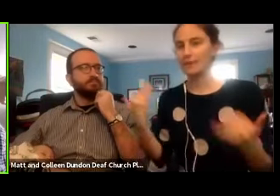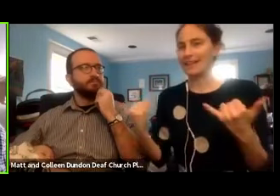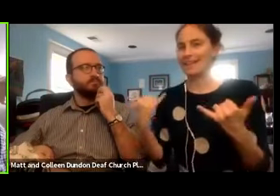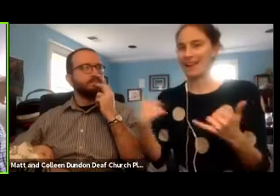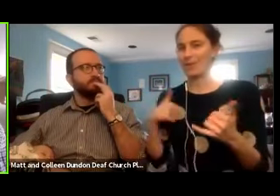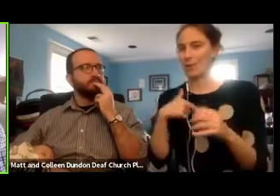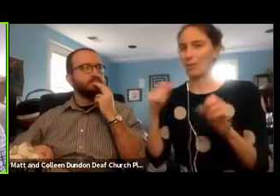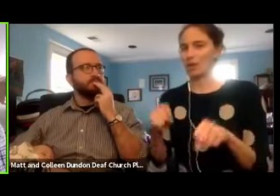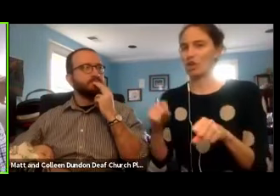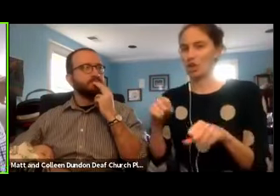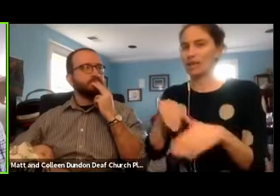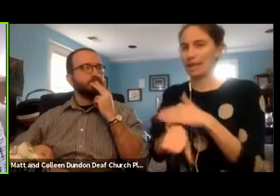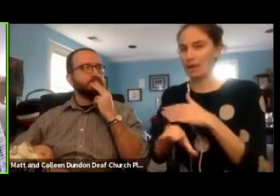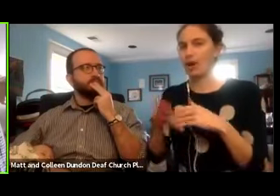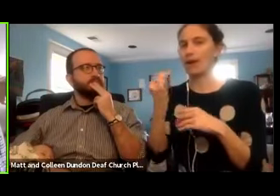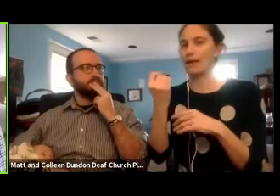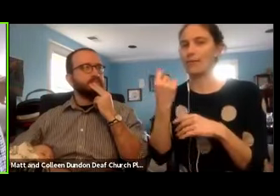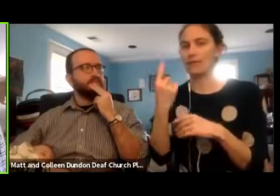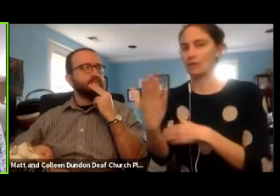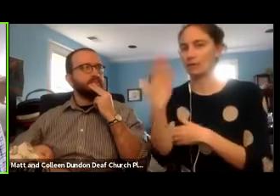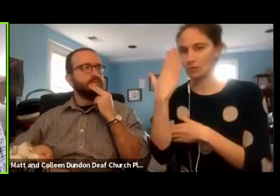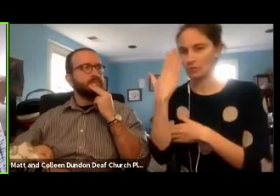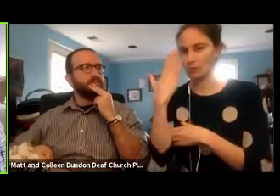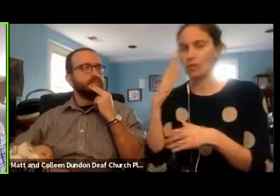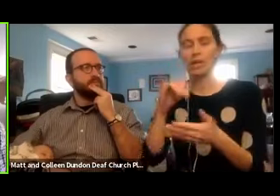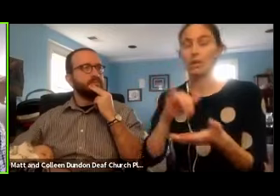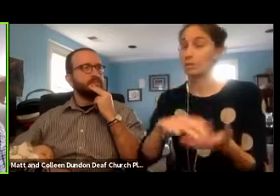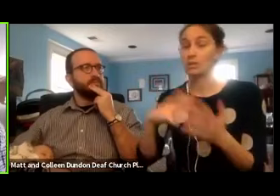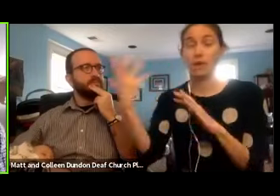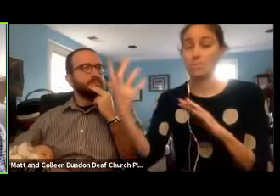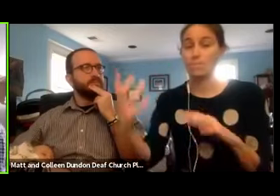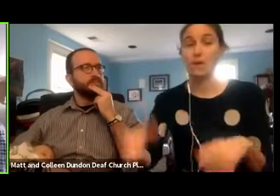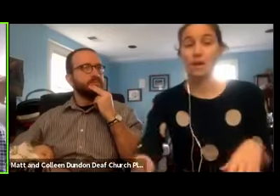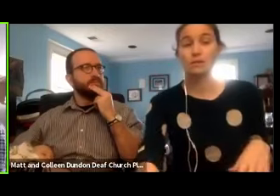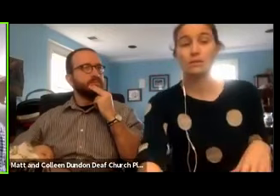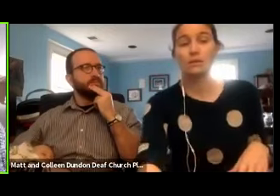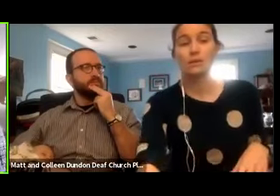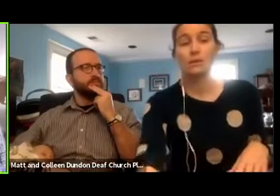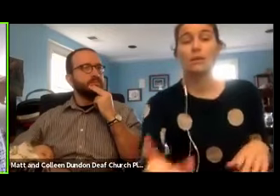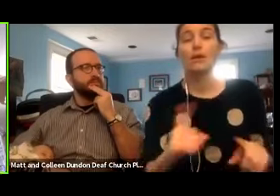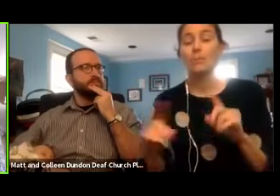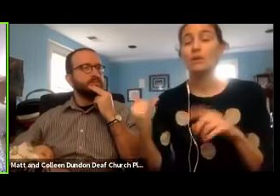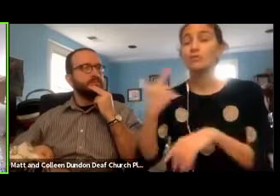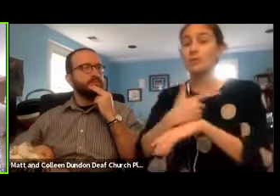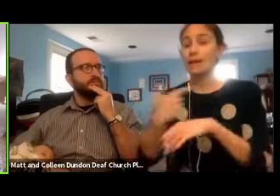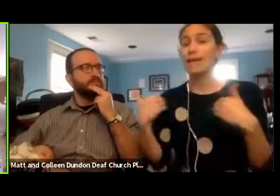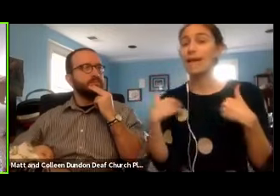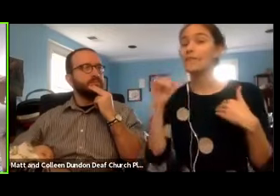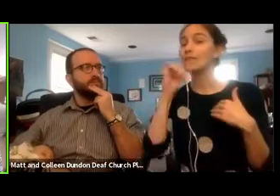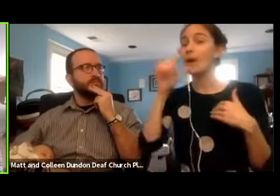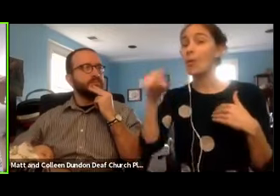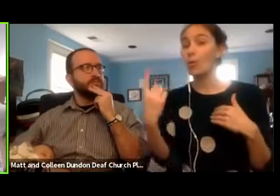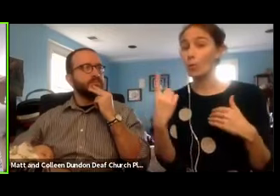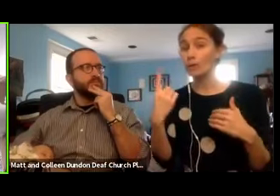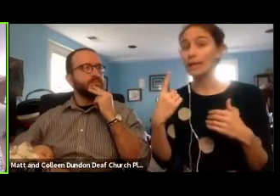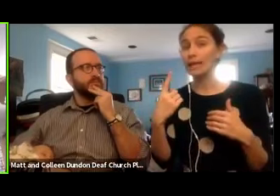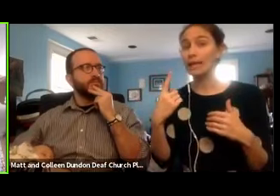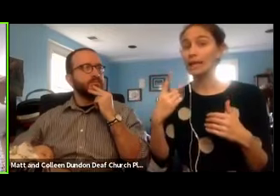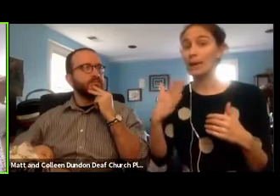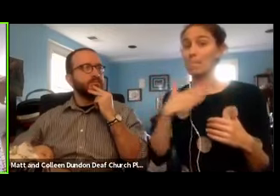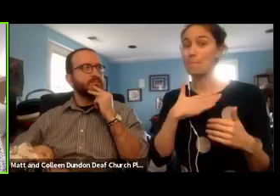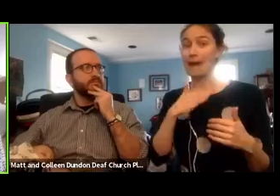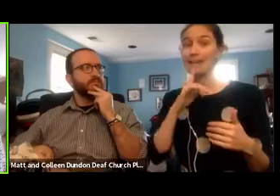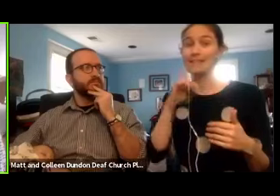at 11 o'clock this morning was a mess, but today I have not only my